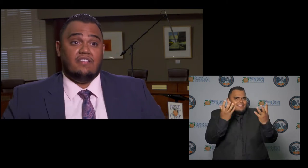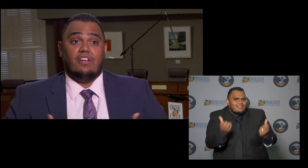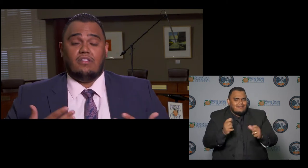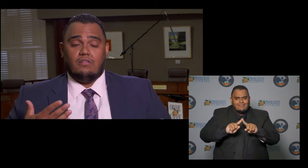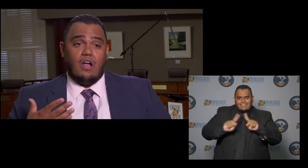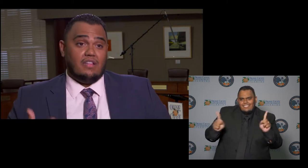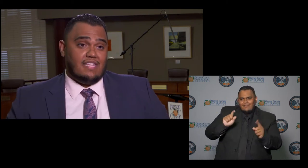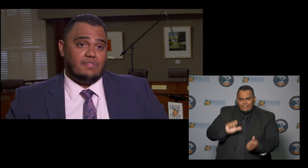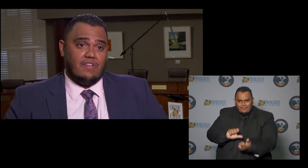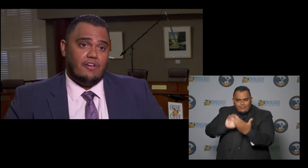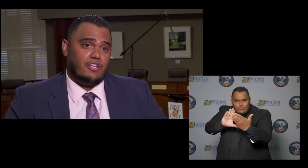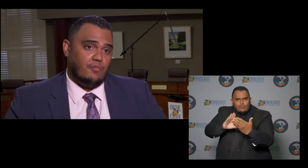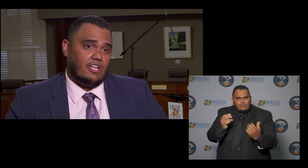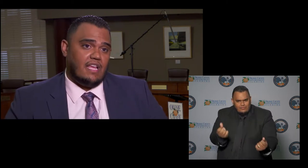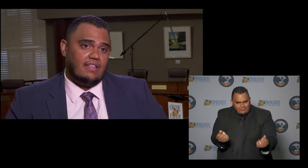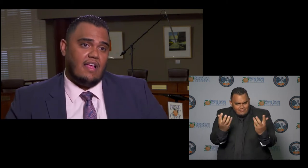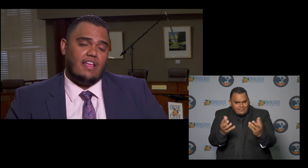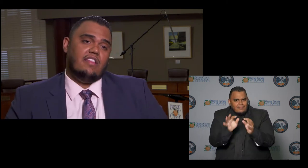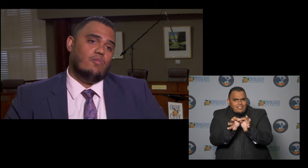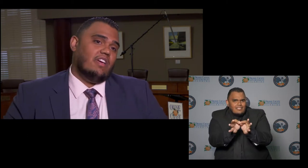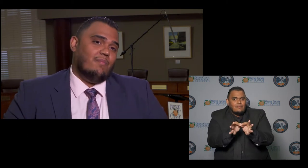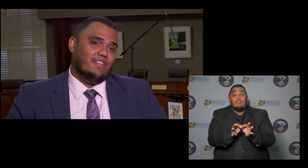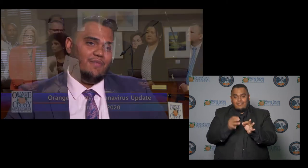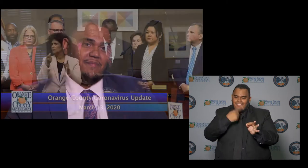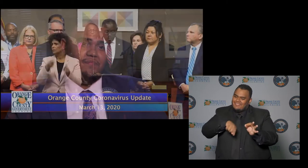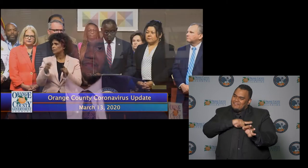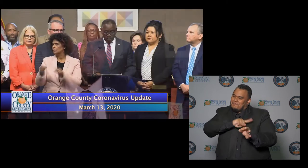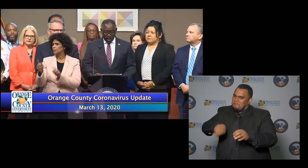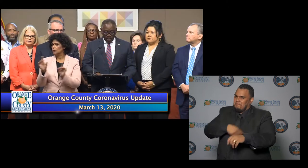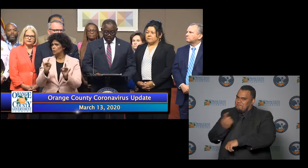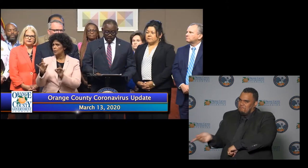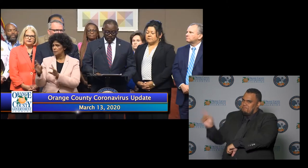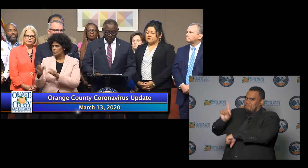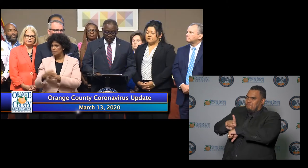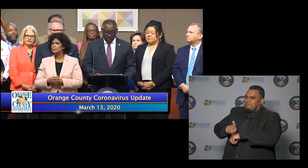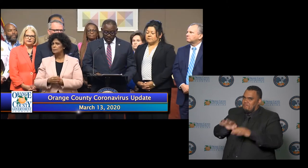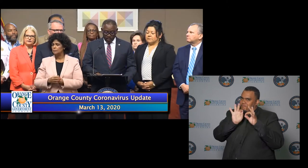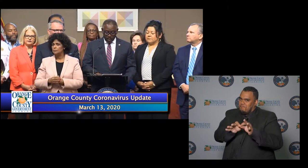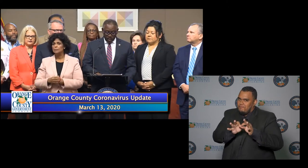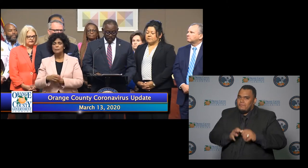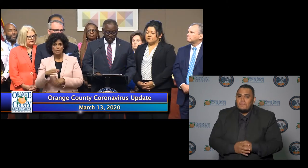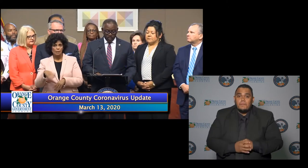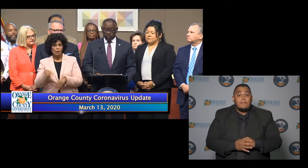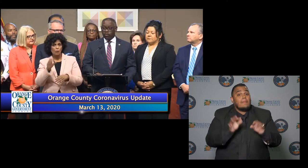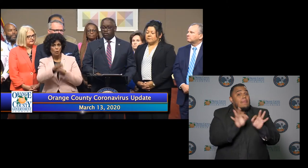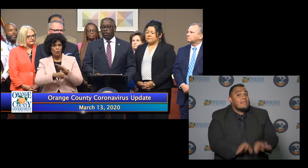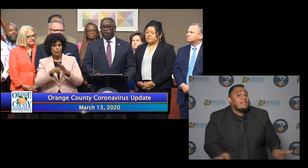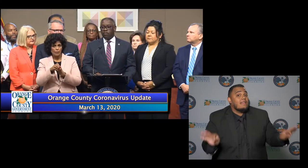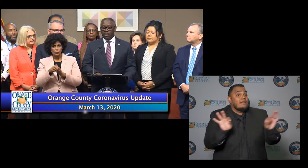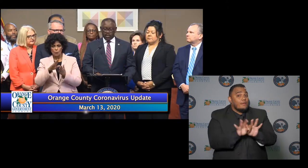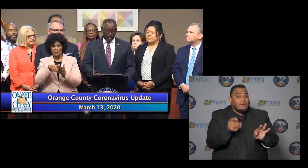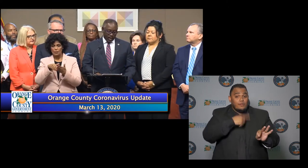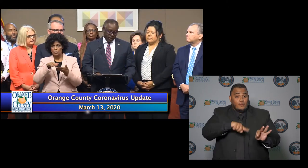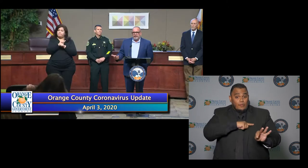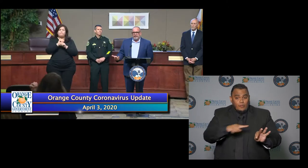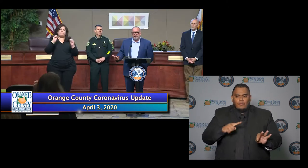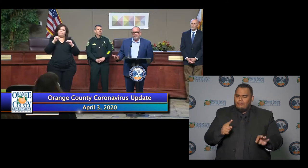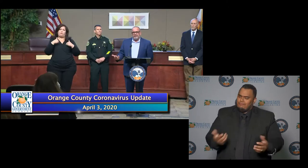different concepts of how to communicate that and then we'll get up and do it it's incredibly important to have interpreters at press conferences and